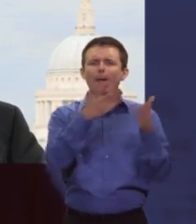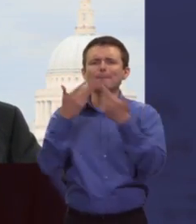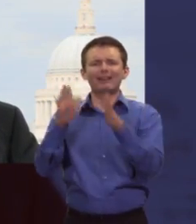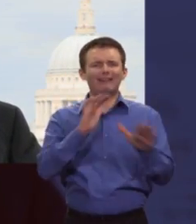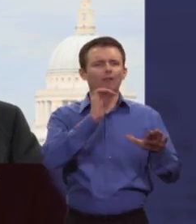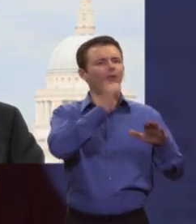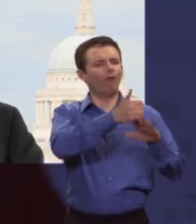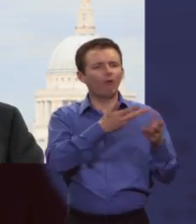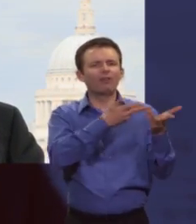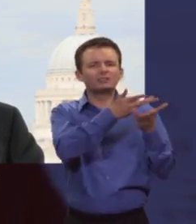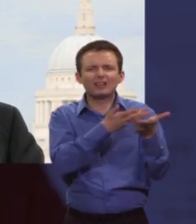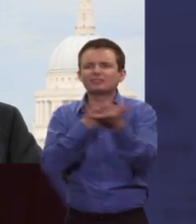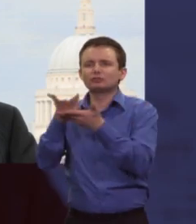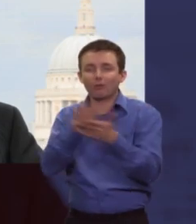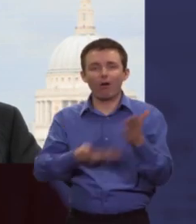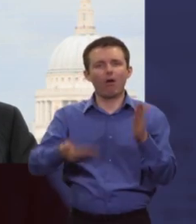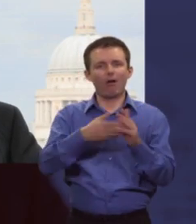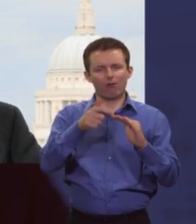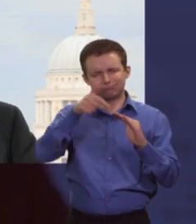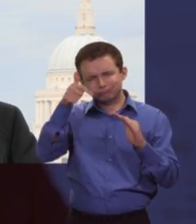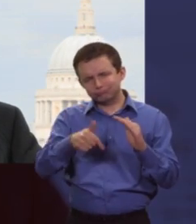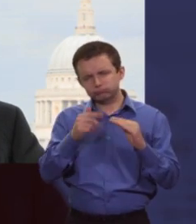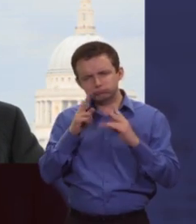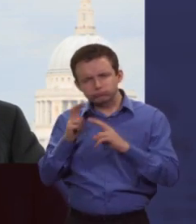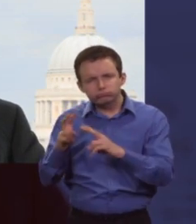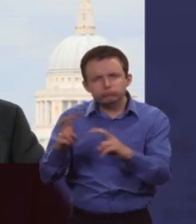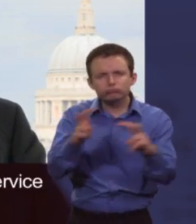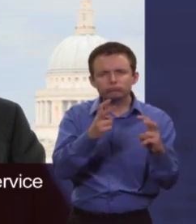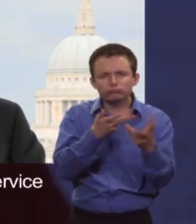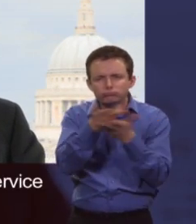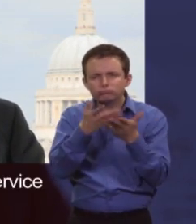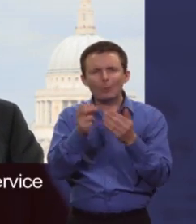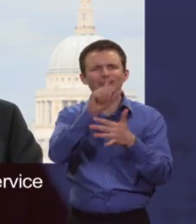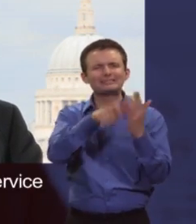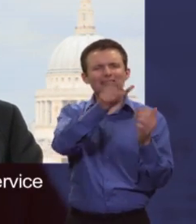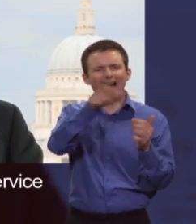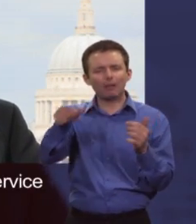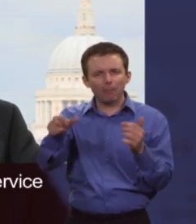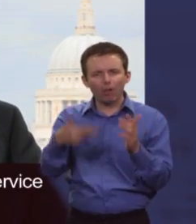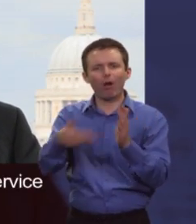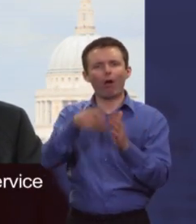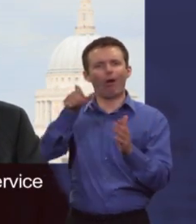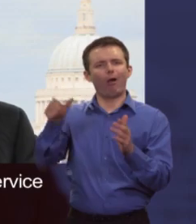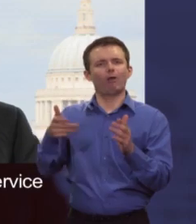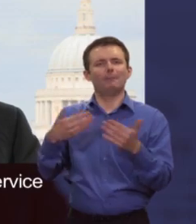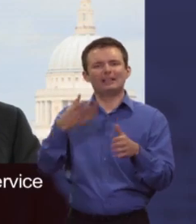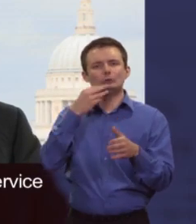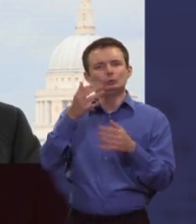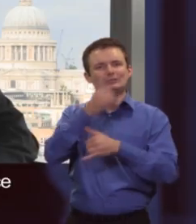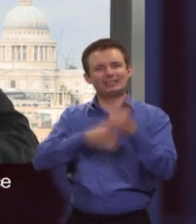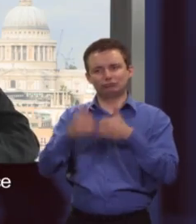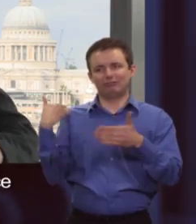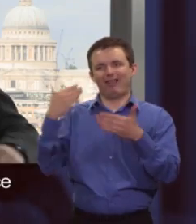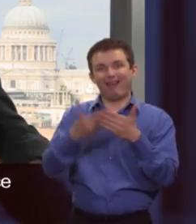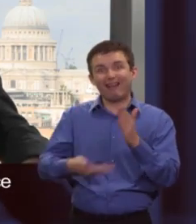followed some fairly extensive market research with disabled users, existing users of the relay service and potential users.